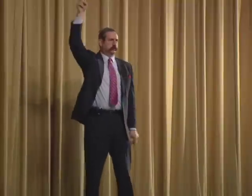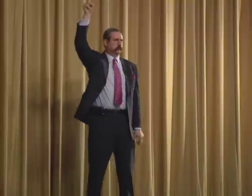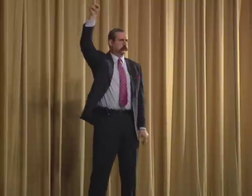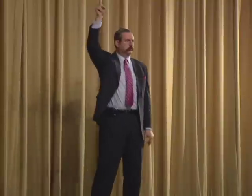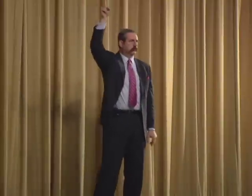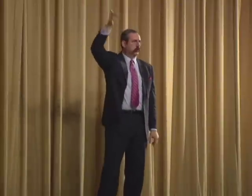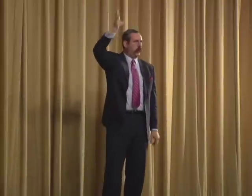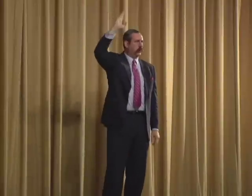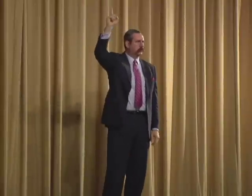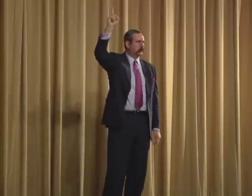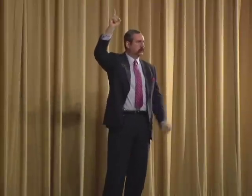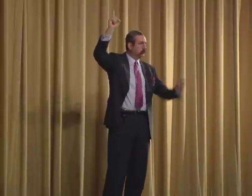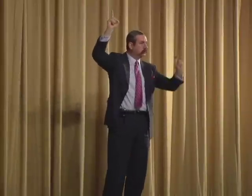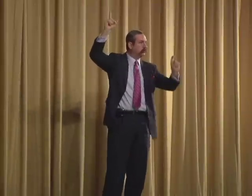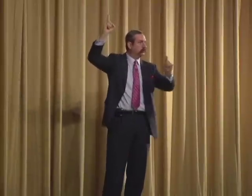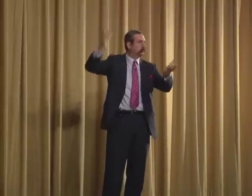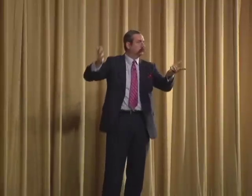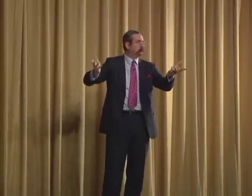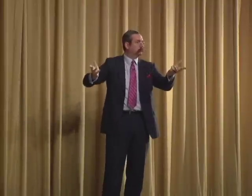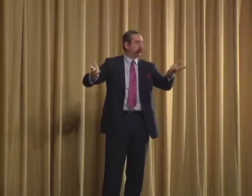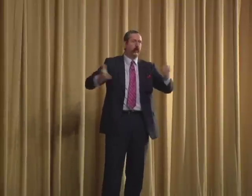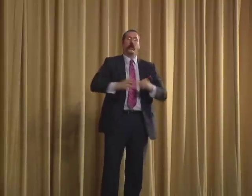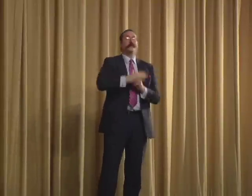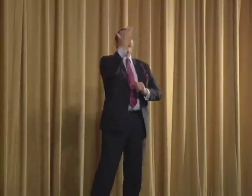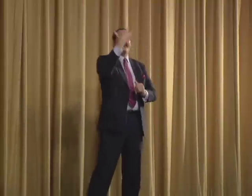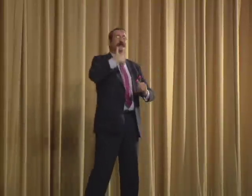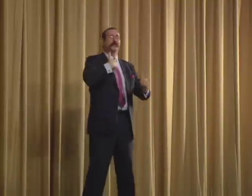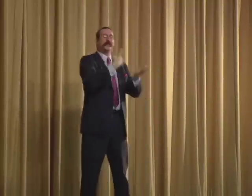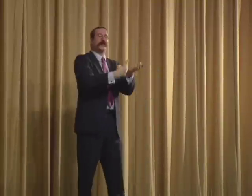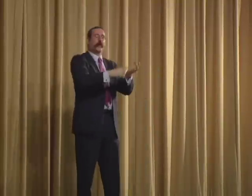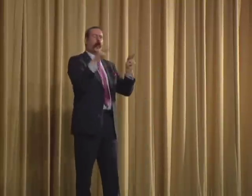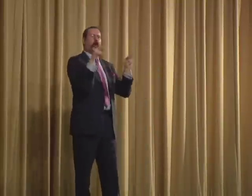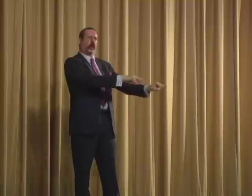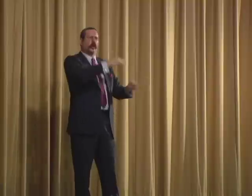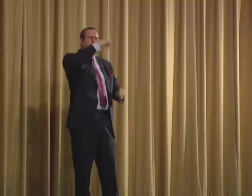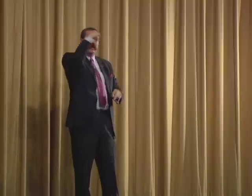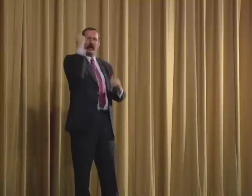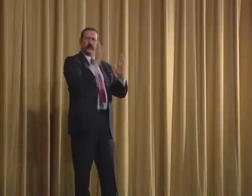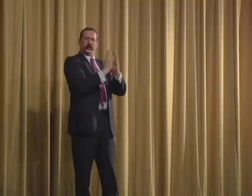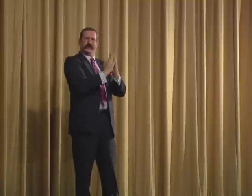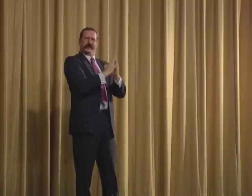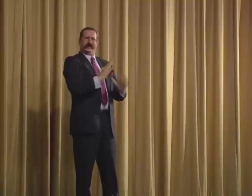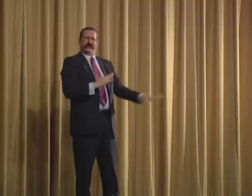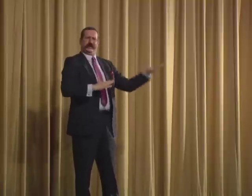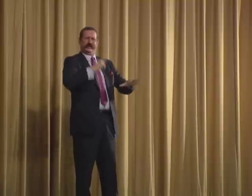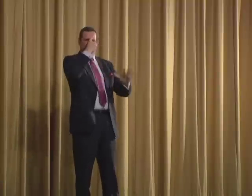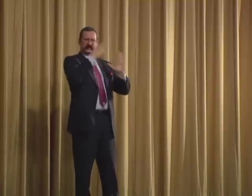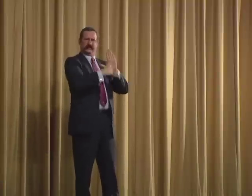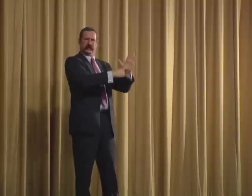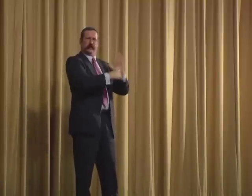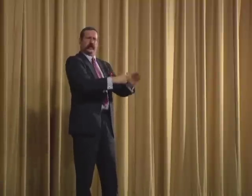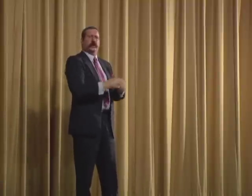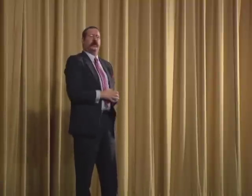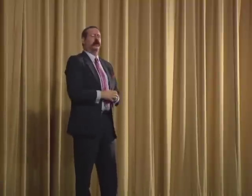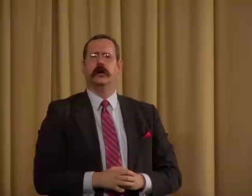something? And is that God? The reason I bring this up, if you look at the black community,